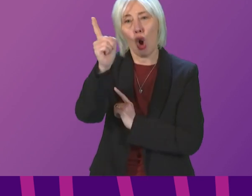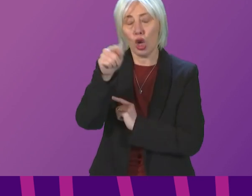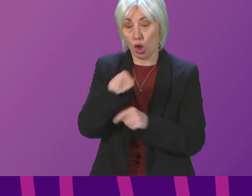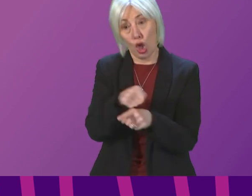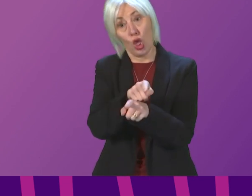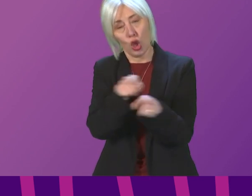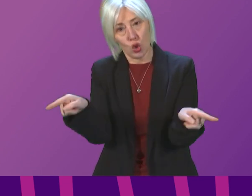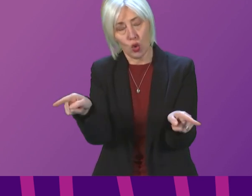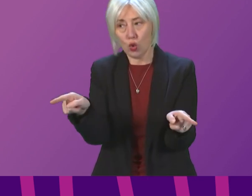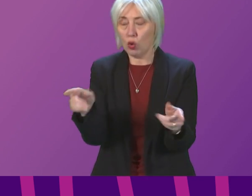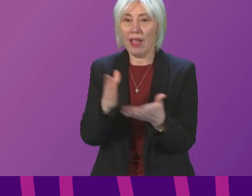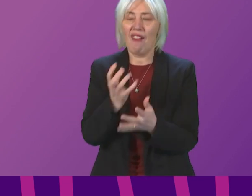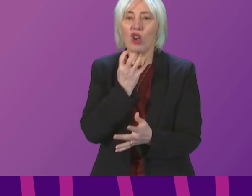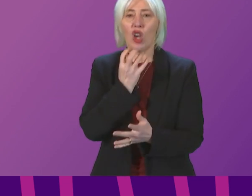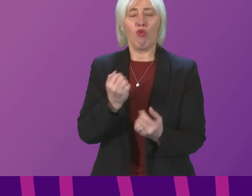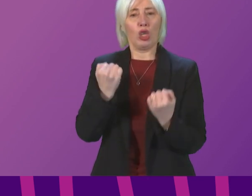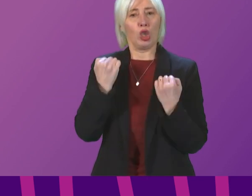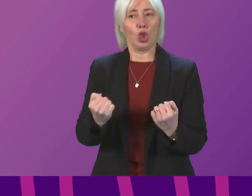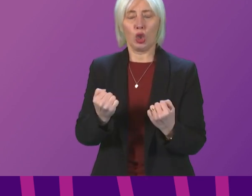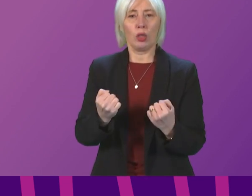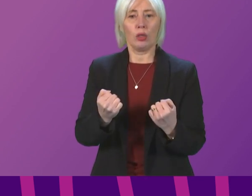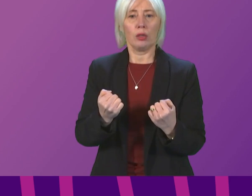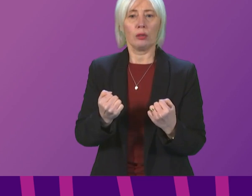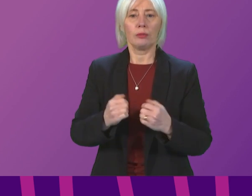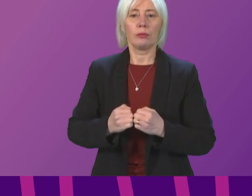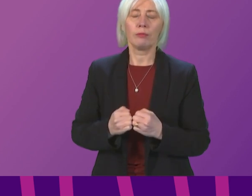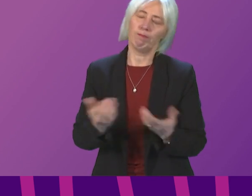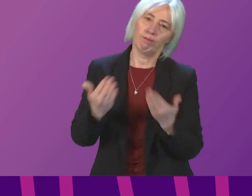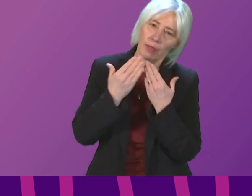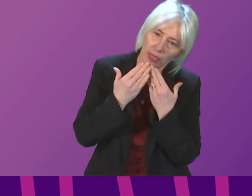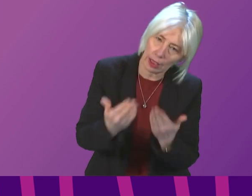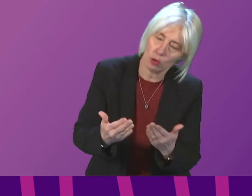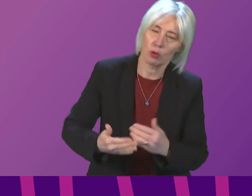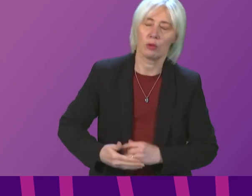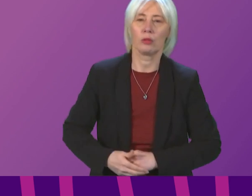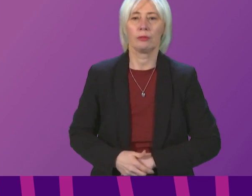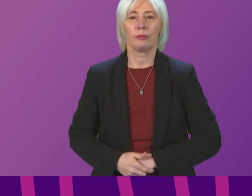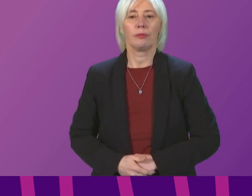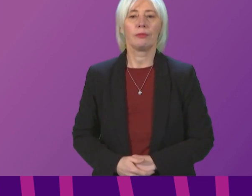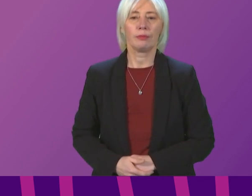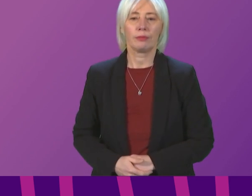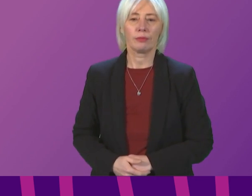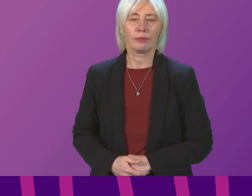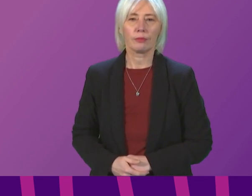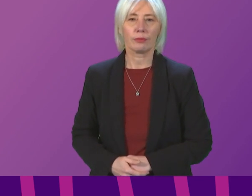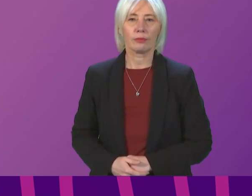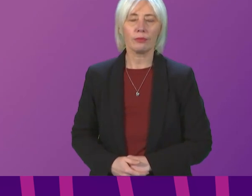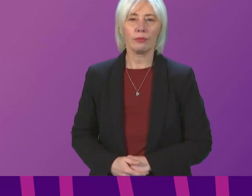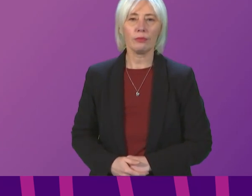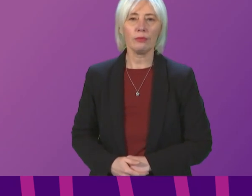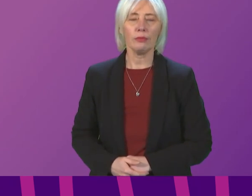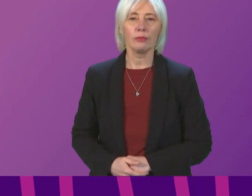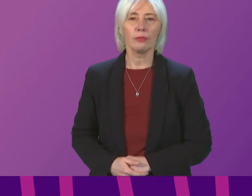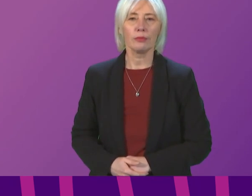so with courage. Natenda, thank you. you. Thank you. Thank